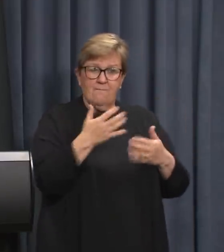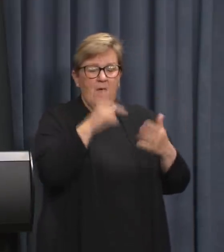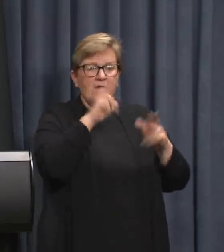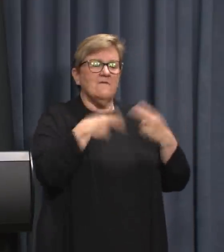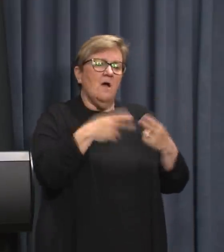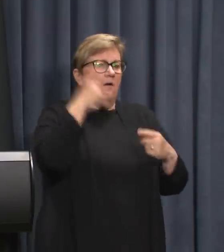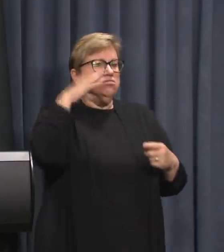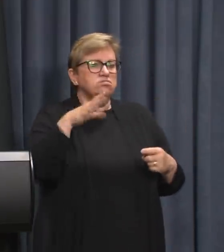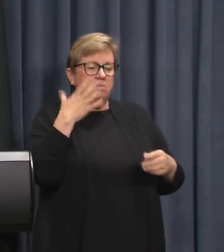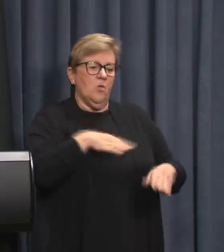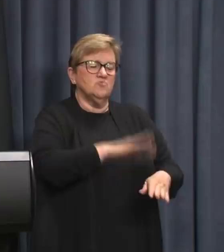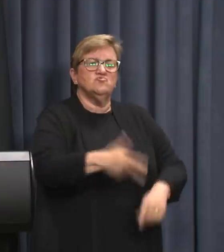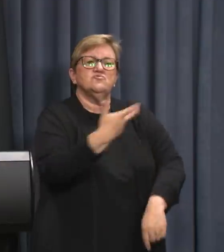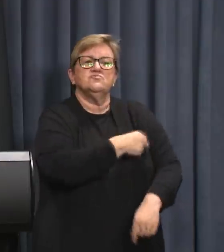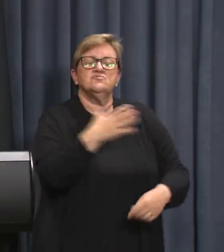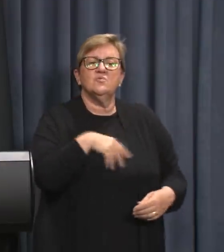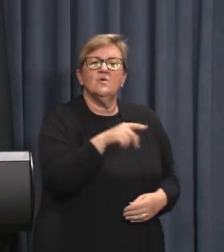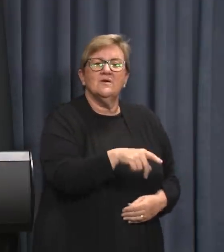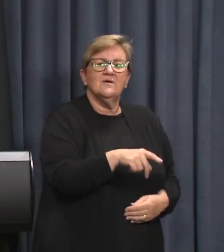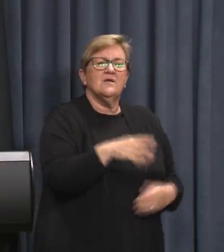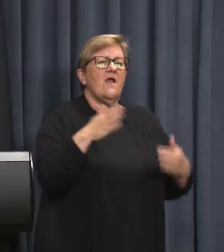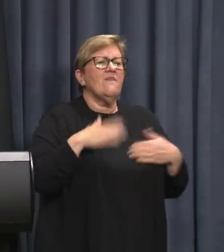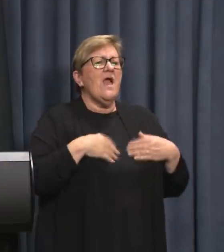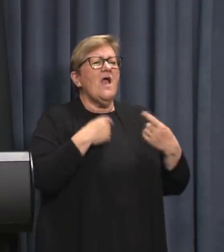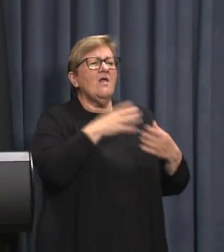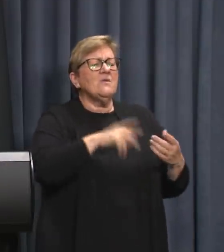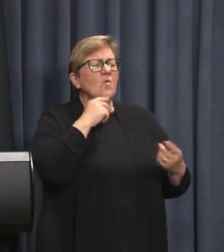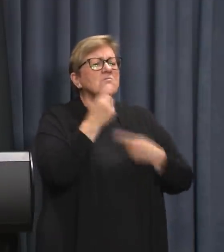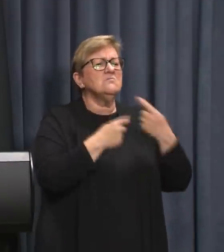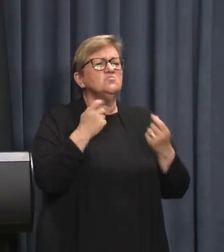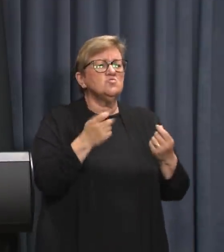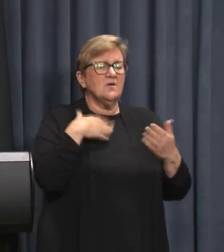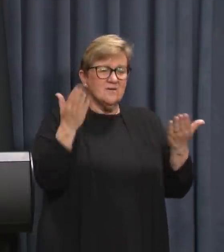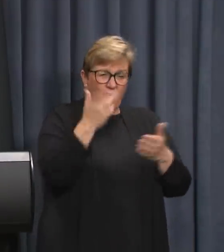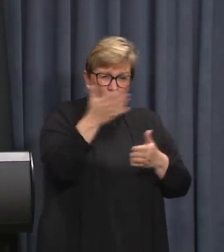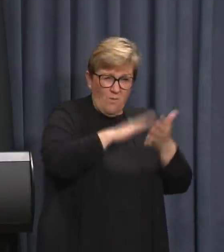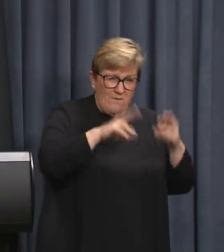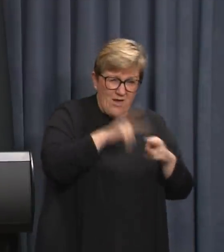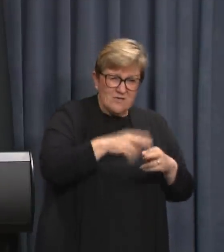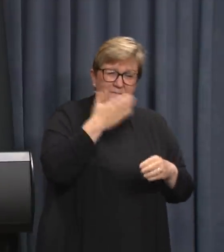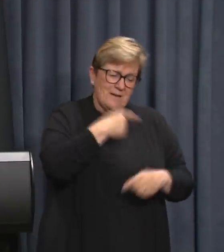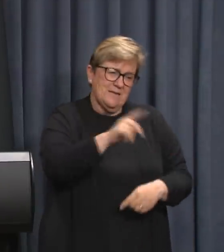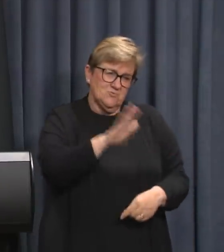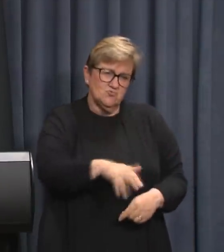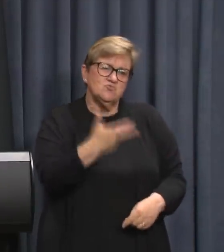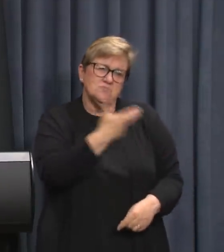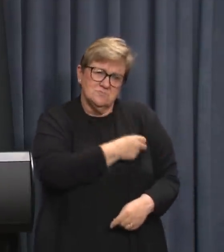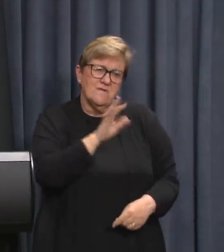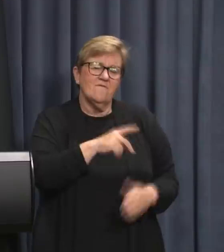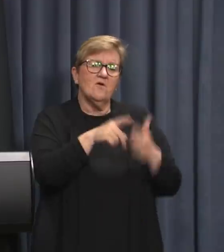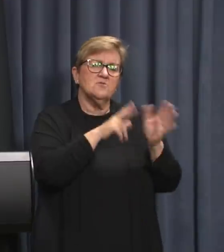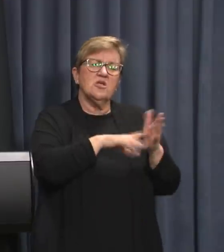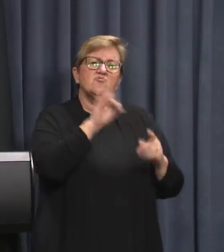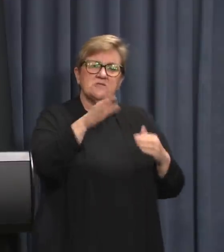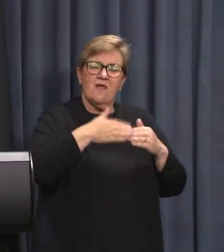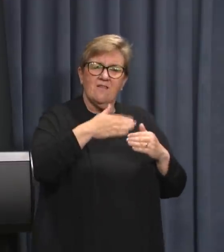families across our state. The Health Minister will walk through these details shortly. I'd encourage all parents to get their children vaccinated from January 10